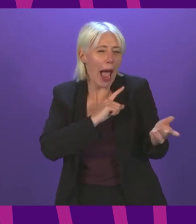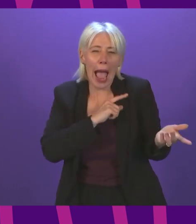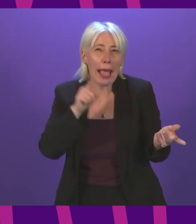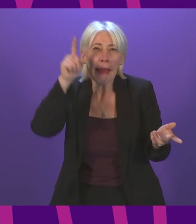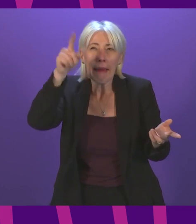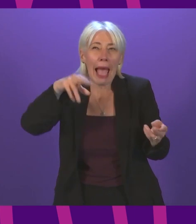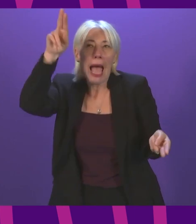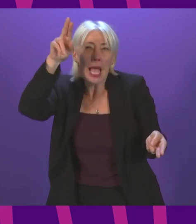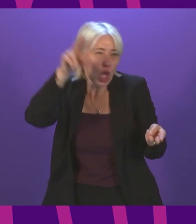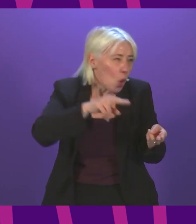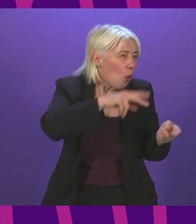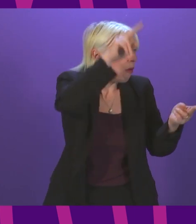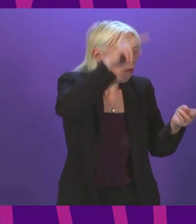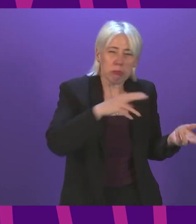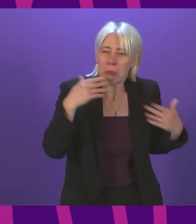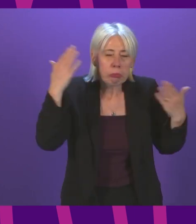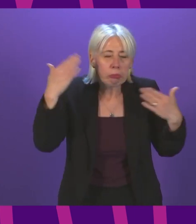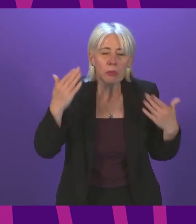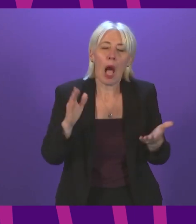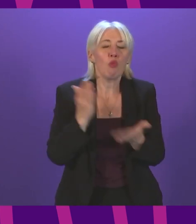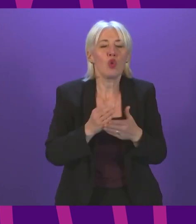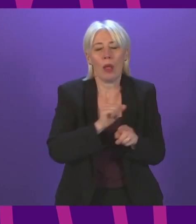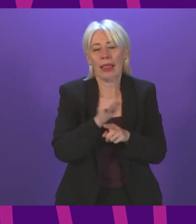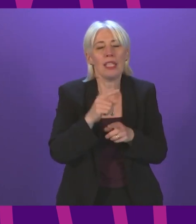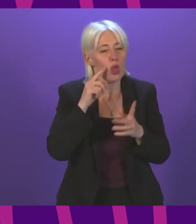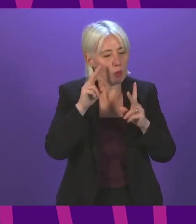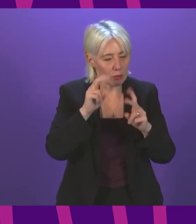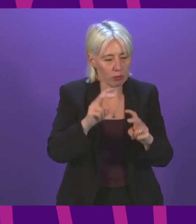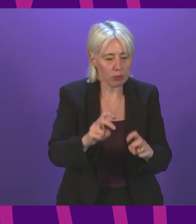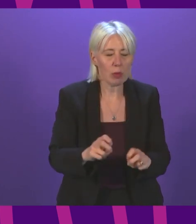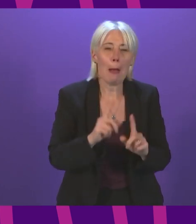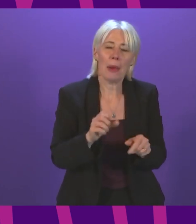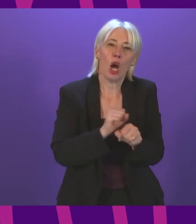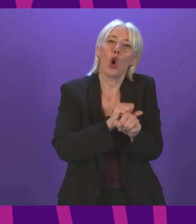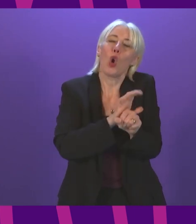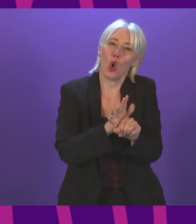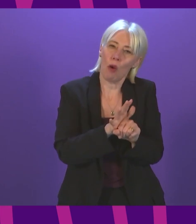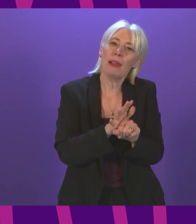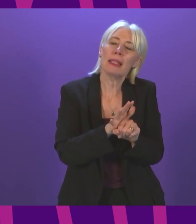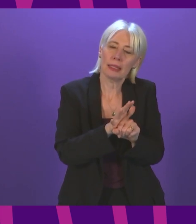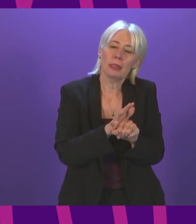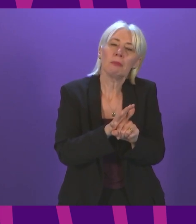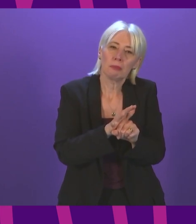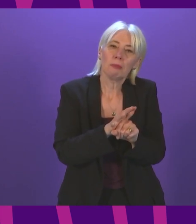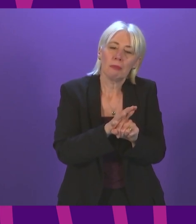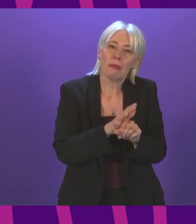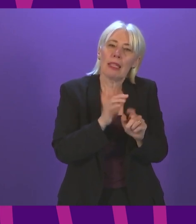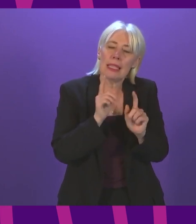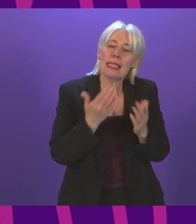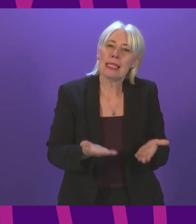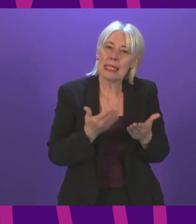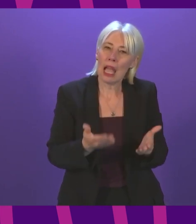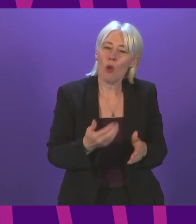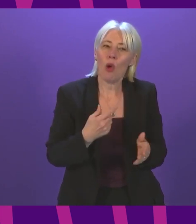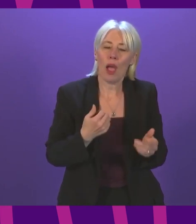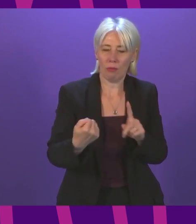inquiry and investigation into that, but it is also the case that Covid has, I think, underlined some of the need for other